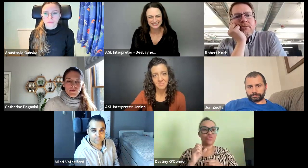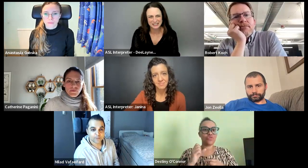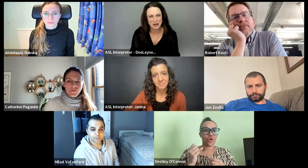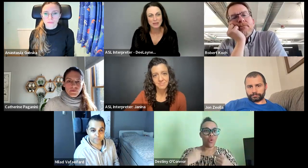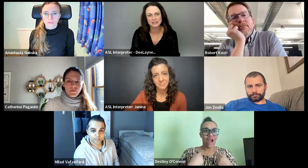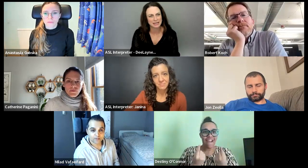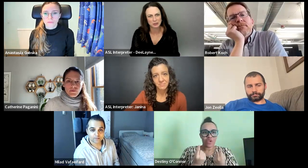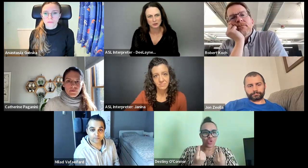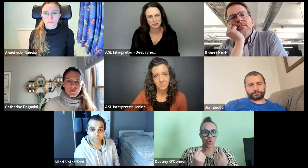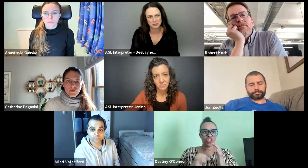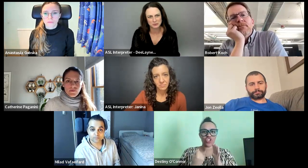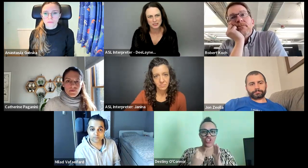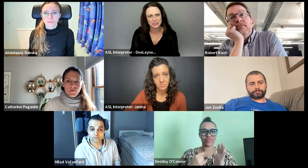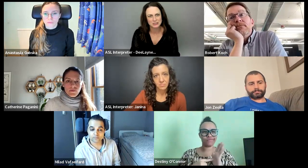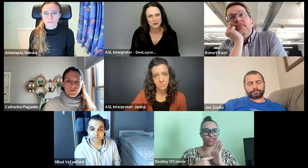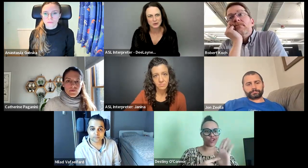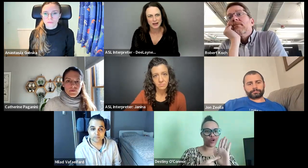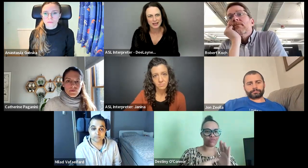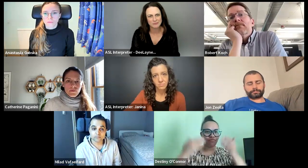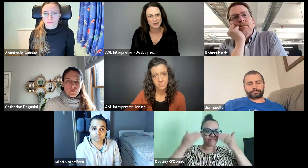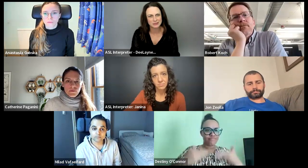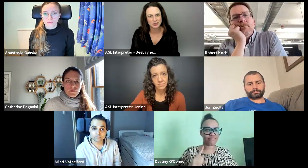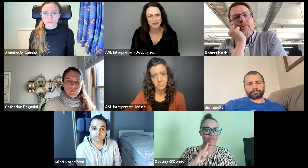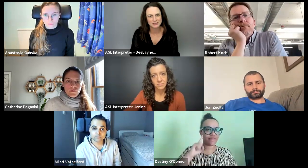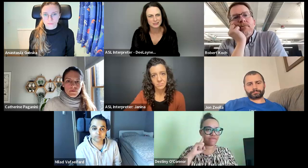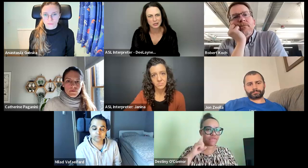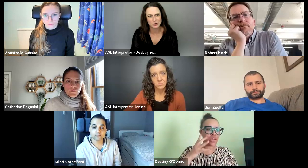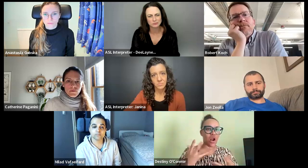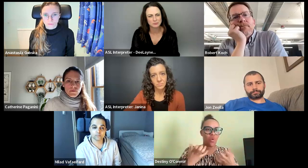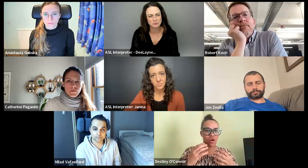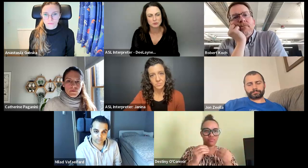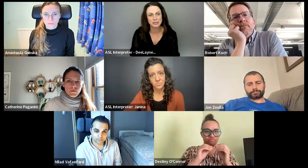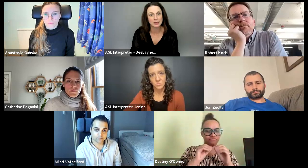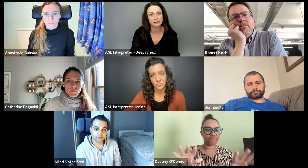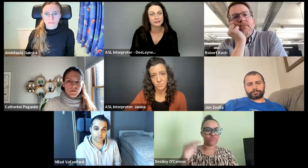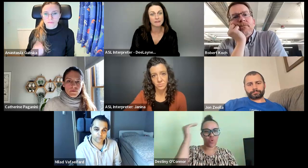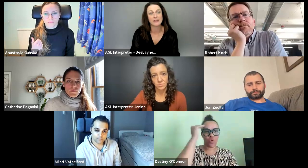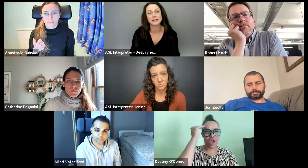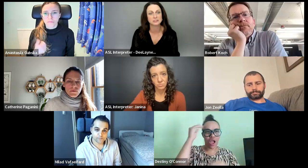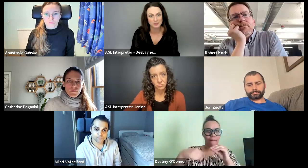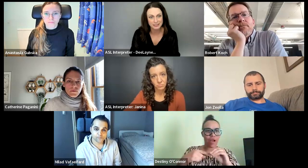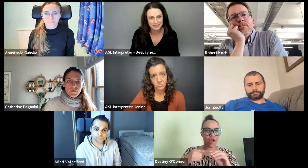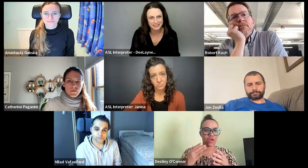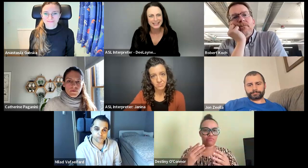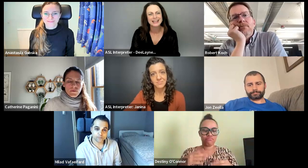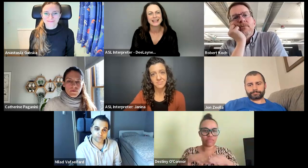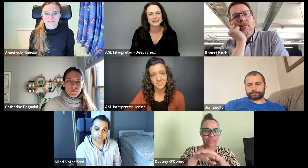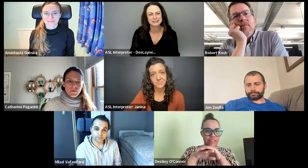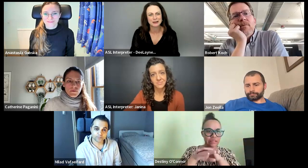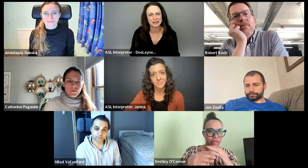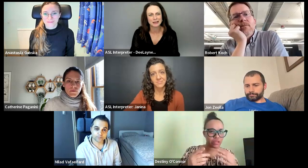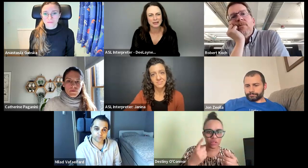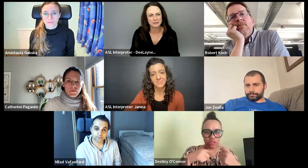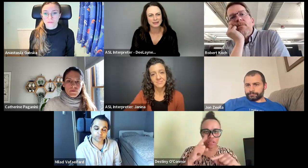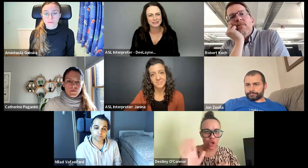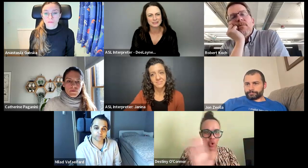you know, I'm not as technical as you. So I have been just, you know, being a deaf face for this and